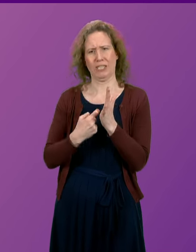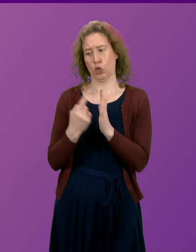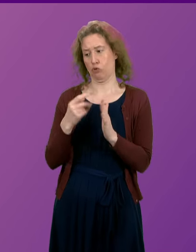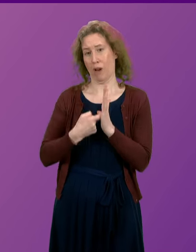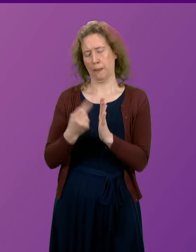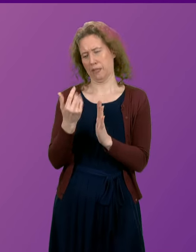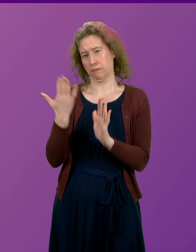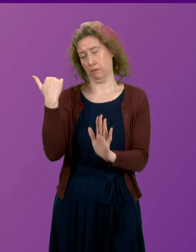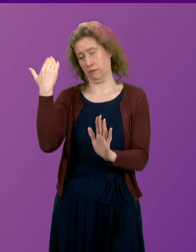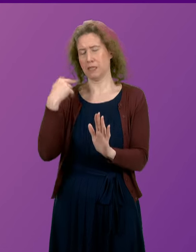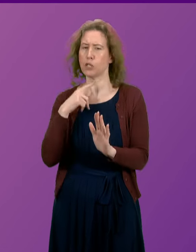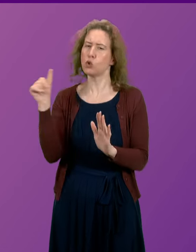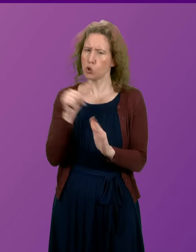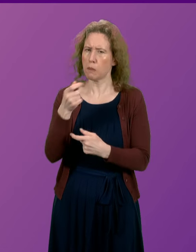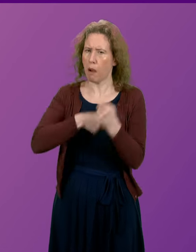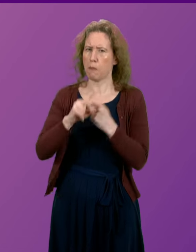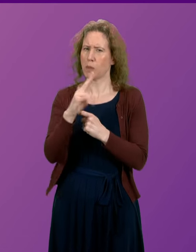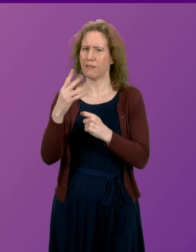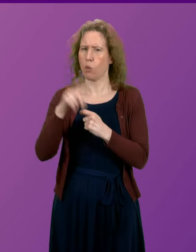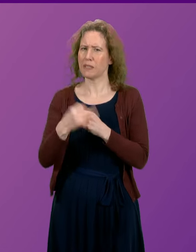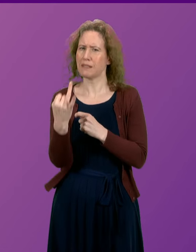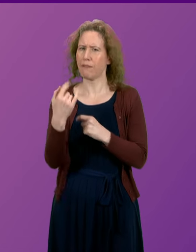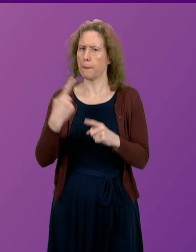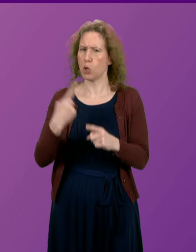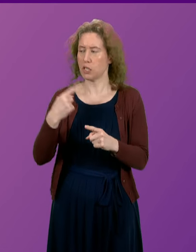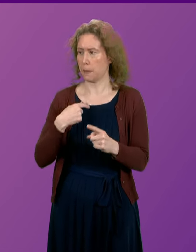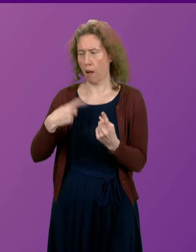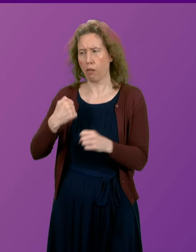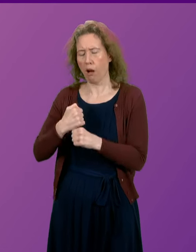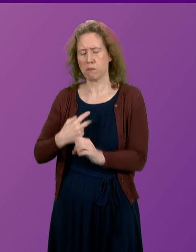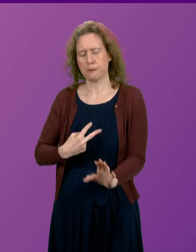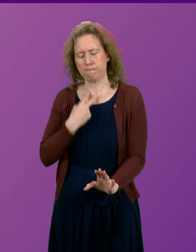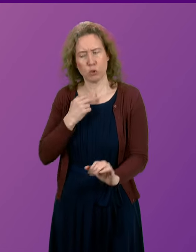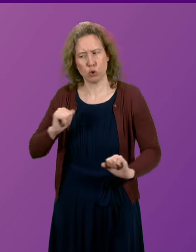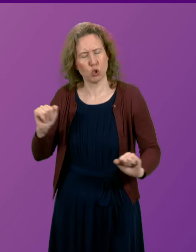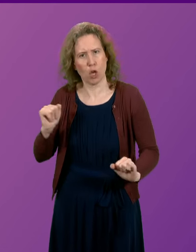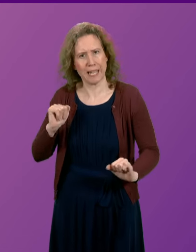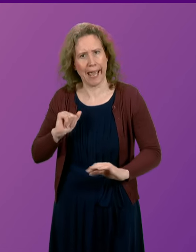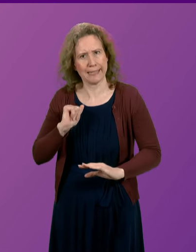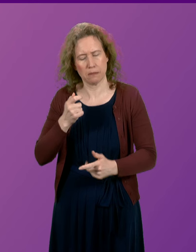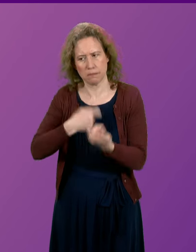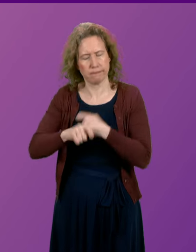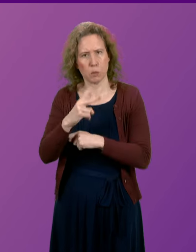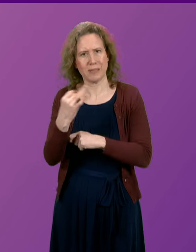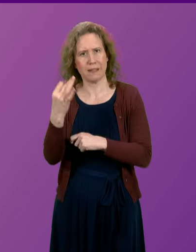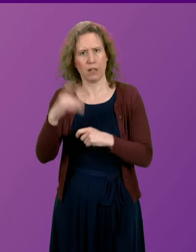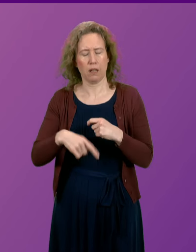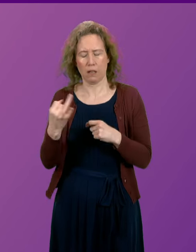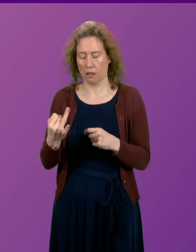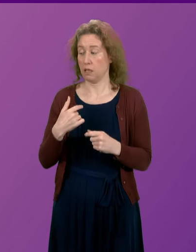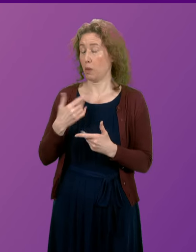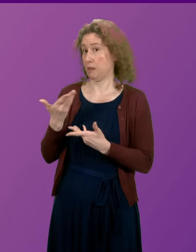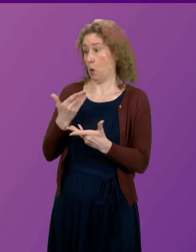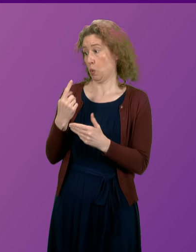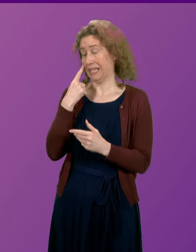It is a matter of deep concern to the government that that has not happened. The Health Secretary spoke with the leadership of NHS Highland